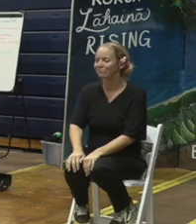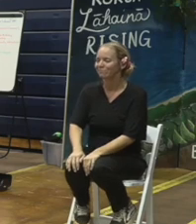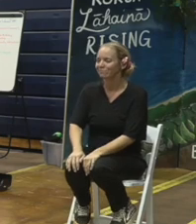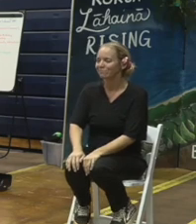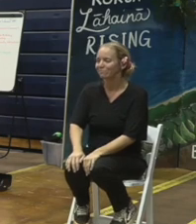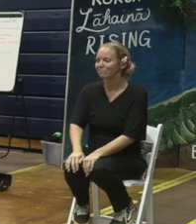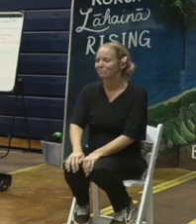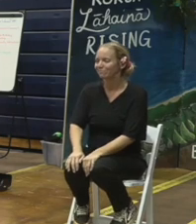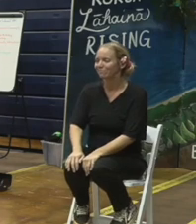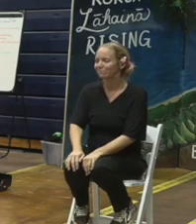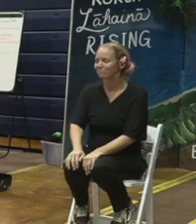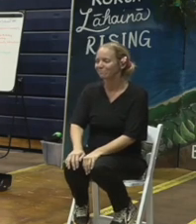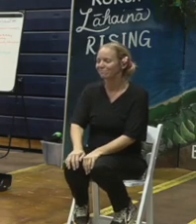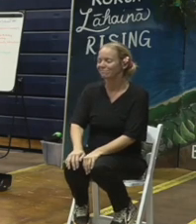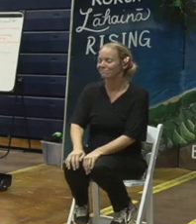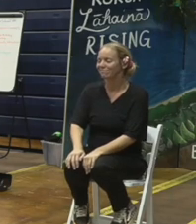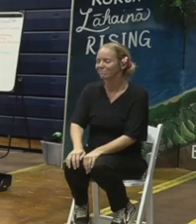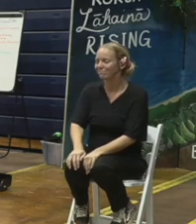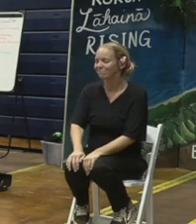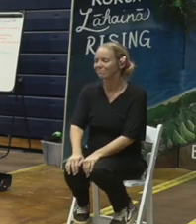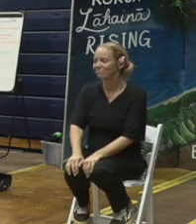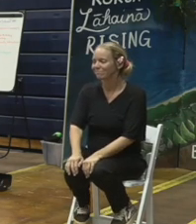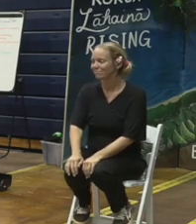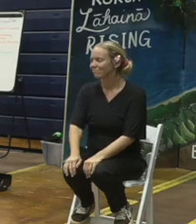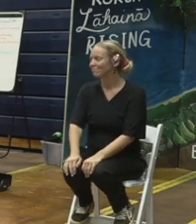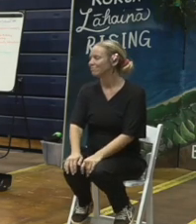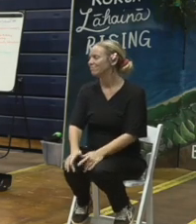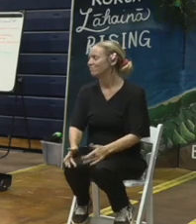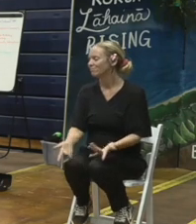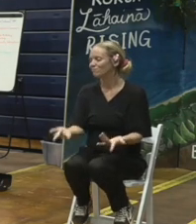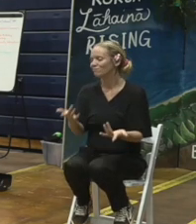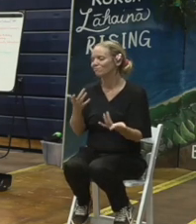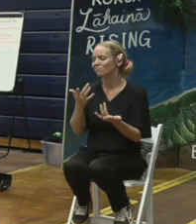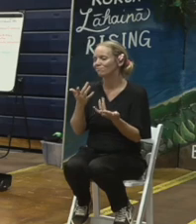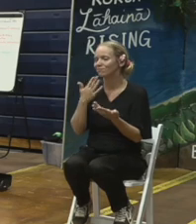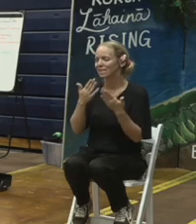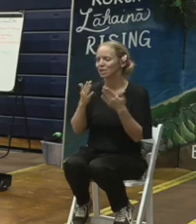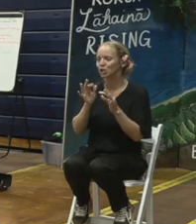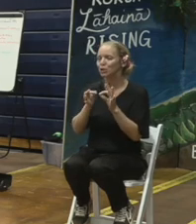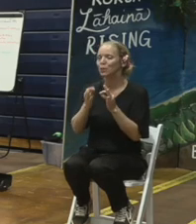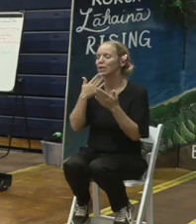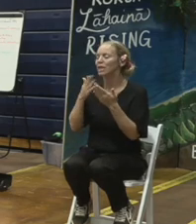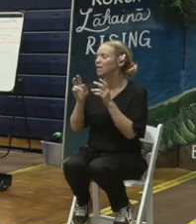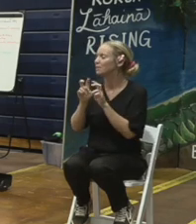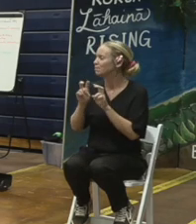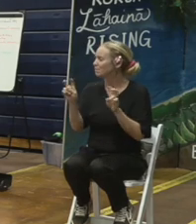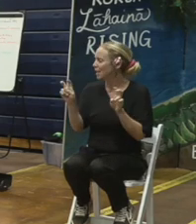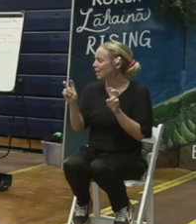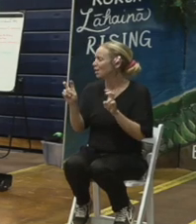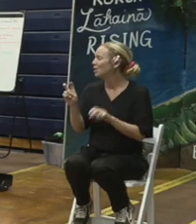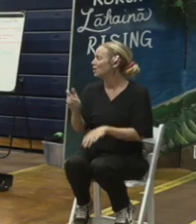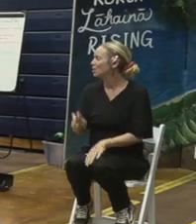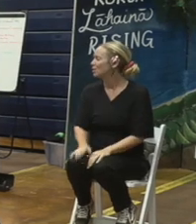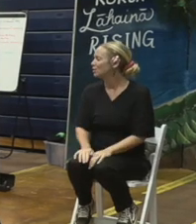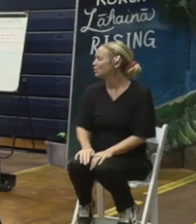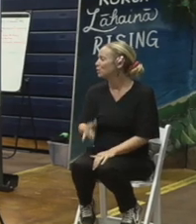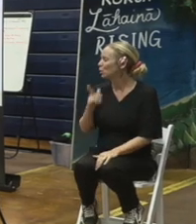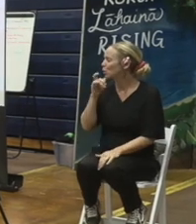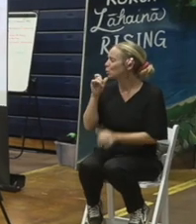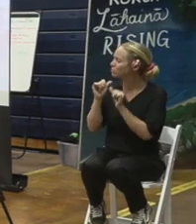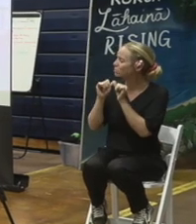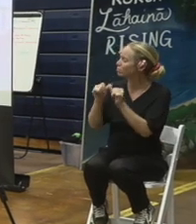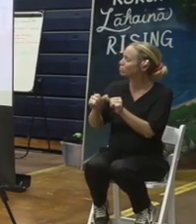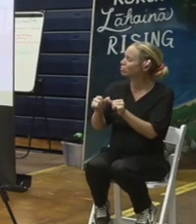to pick up all of this conversation I want to thank our panel and those who stood by who were